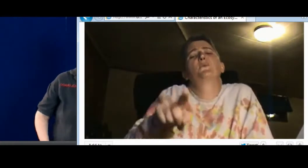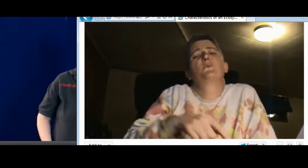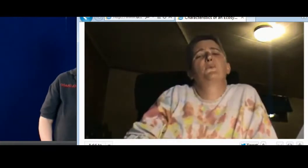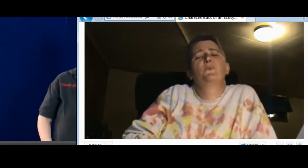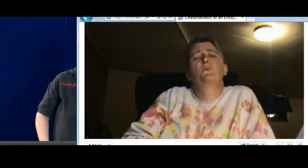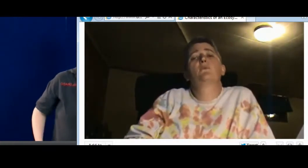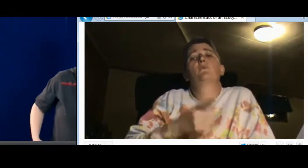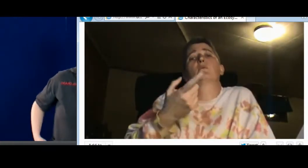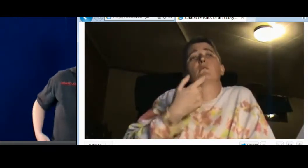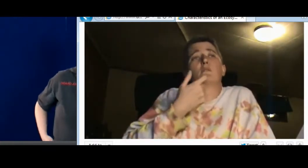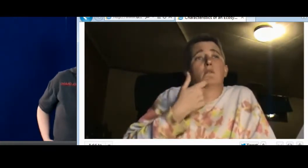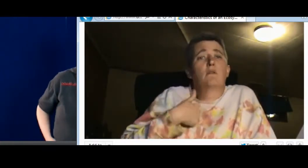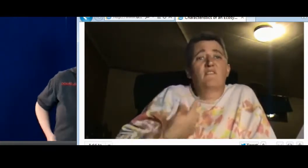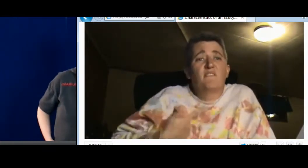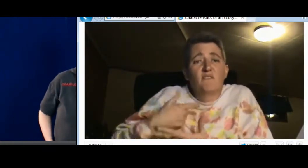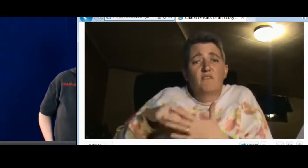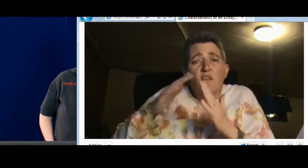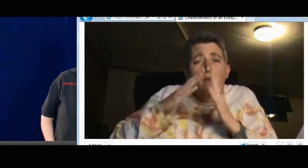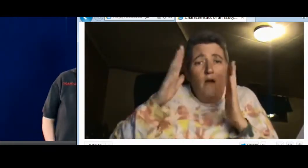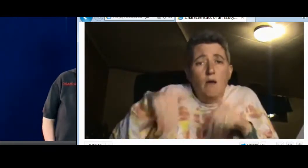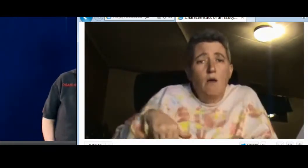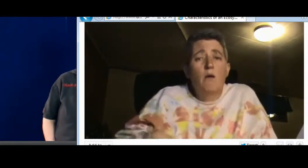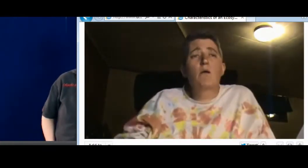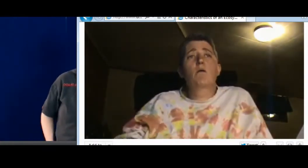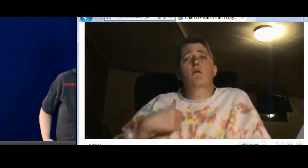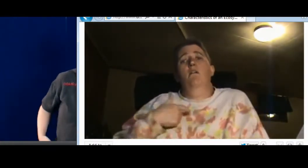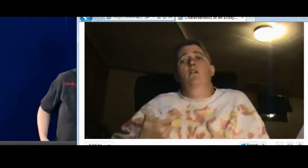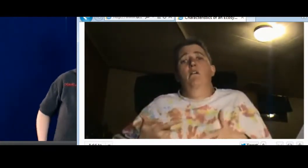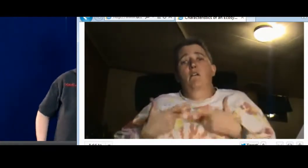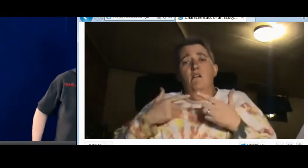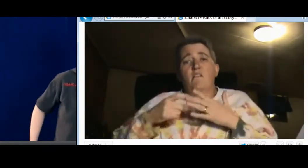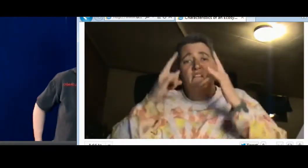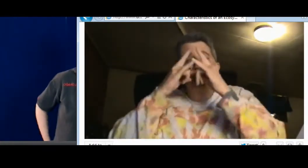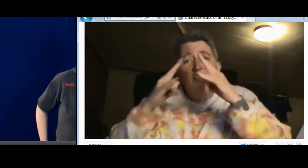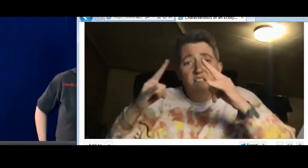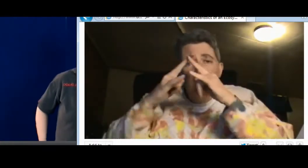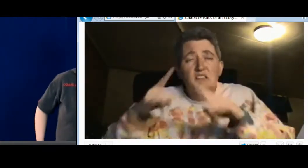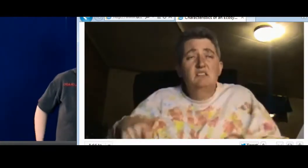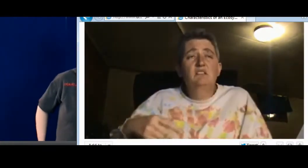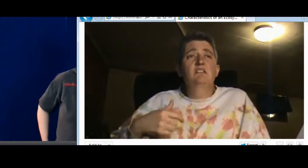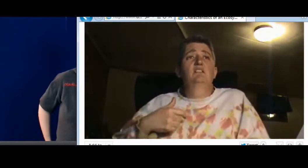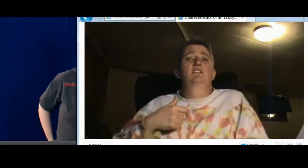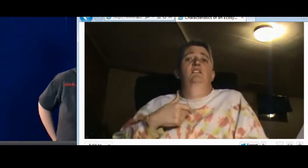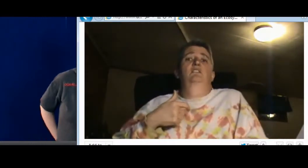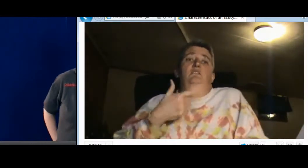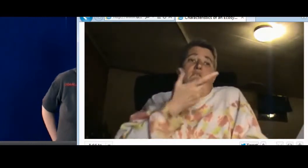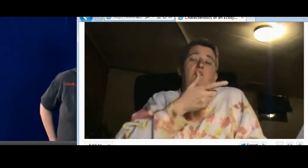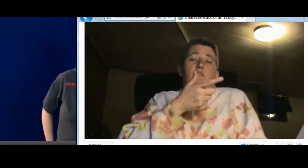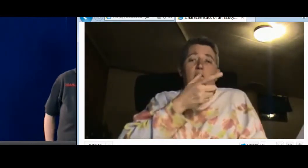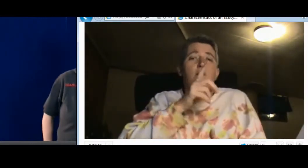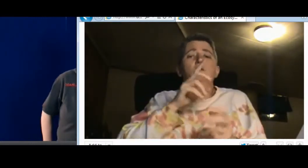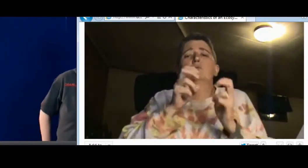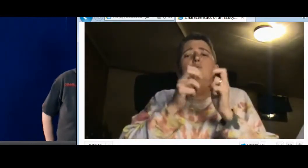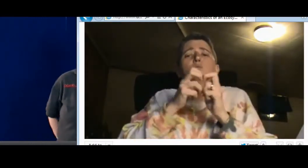If I ask you, where do you live? Maybe you'll say, I live in a house. I live in a tent.